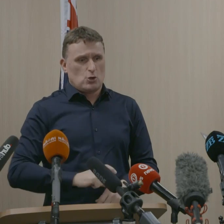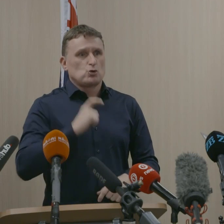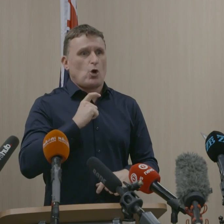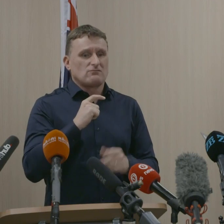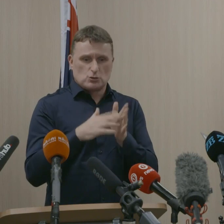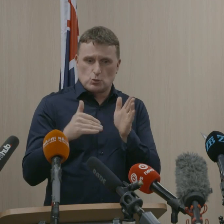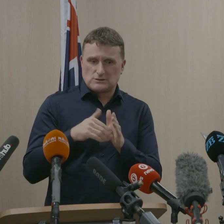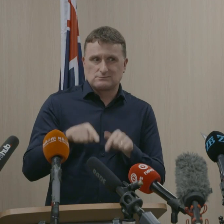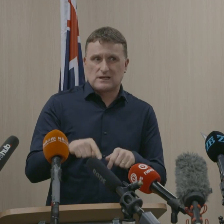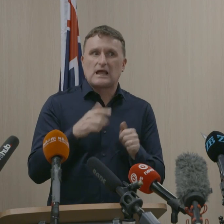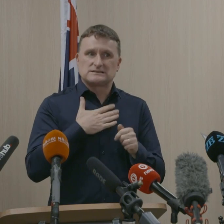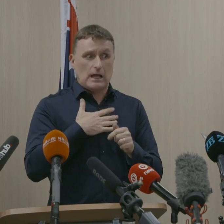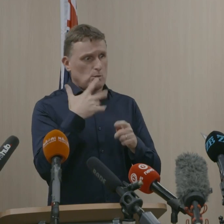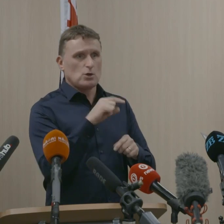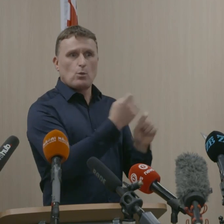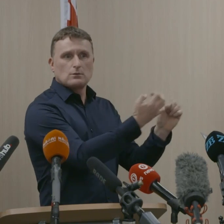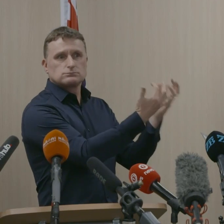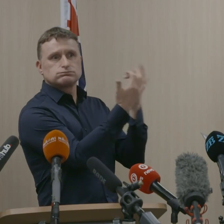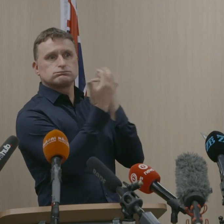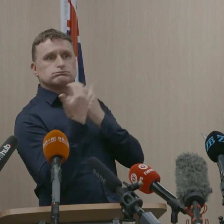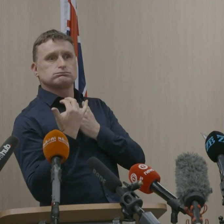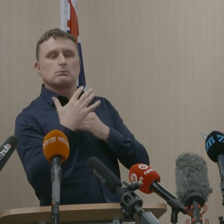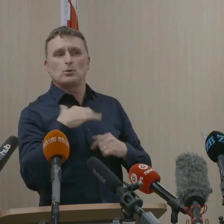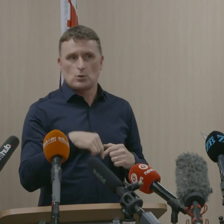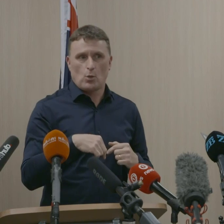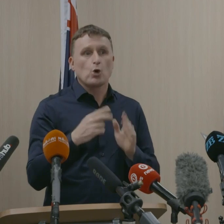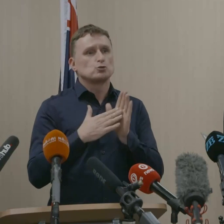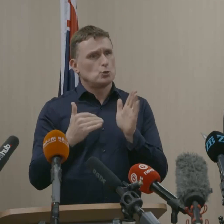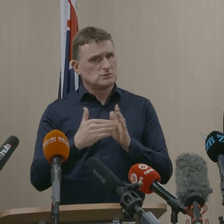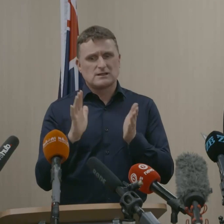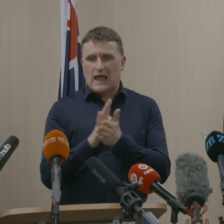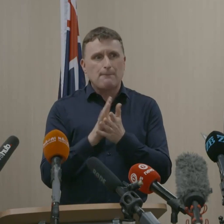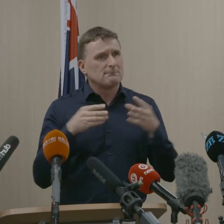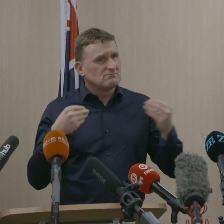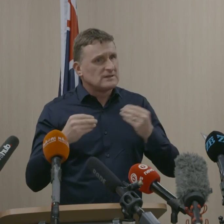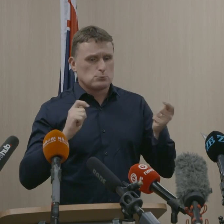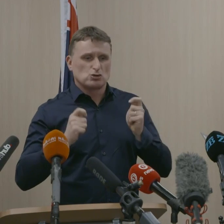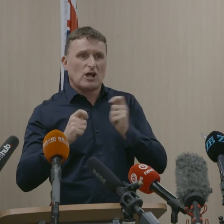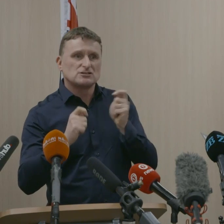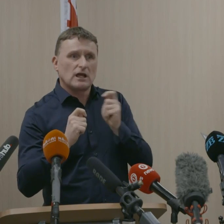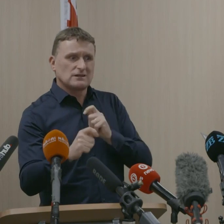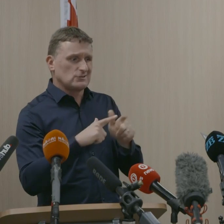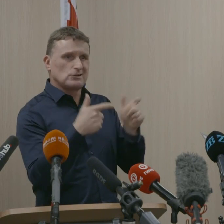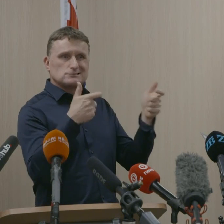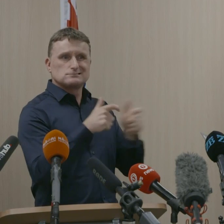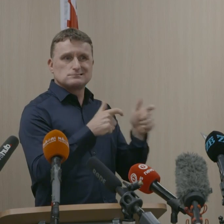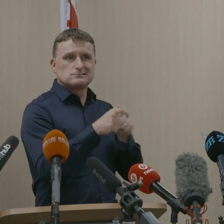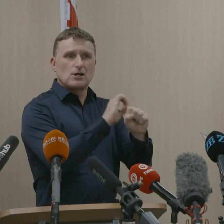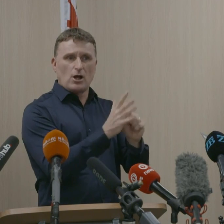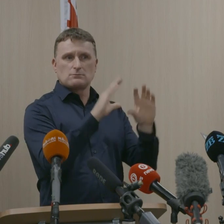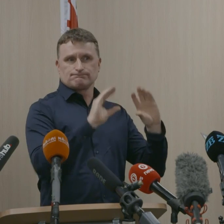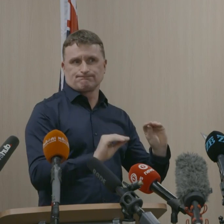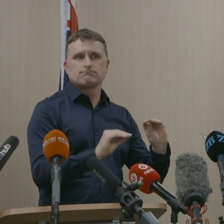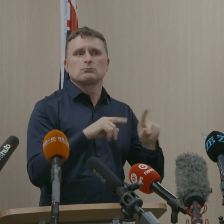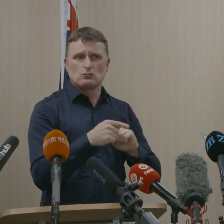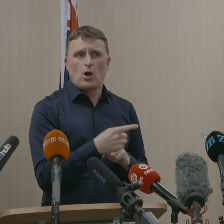New Zealanders and has been part of our approach to change and adapt to the ever-changing nature of COVID. There is no doubt